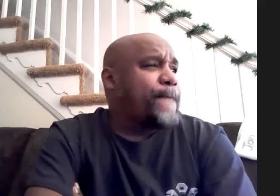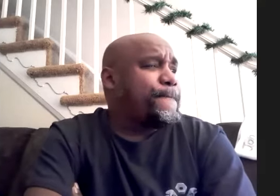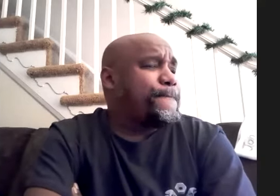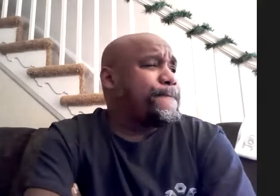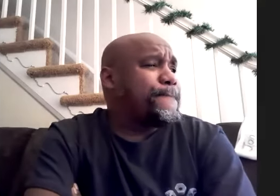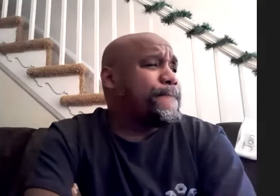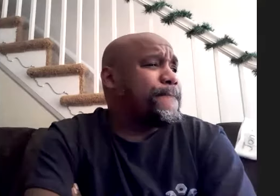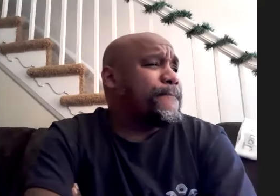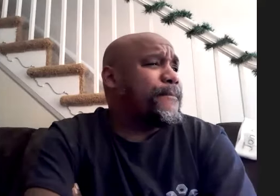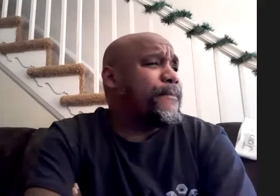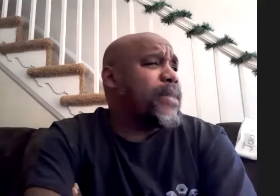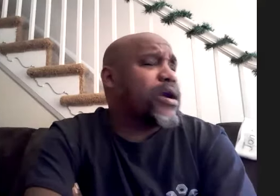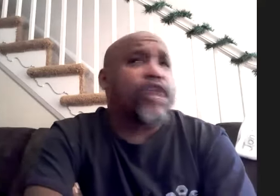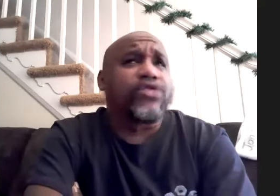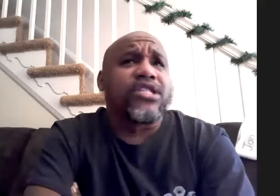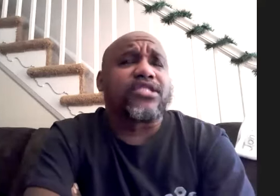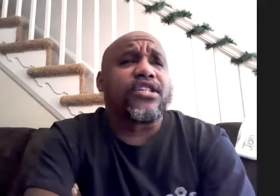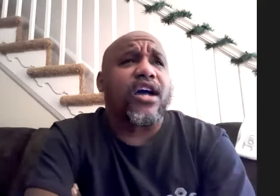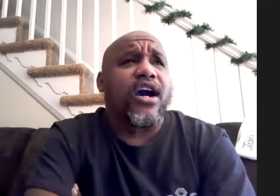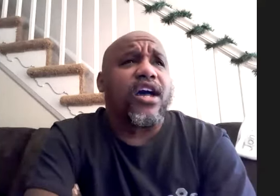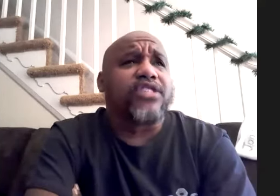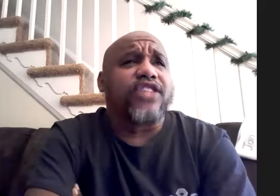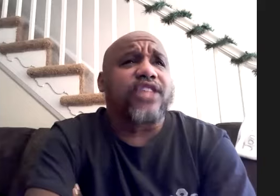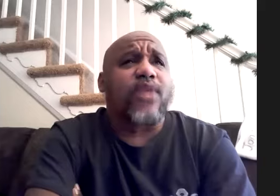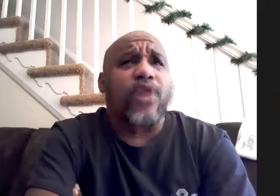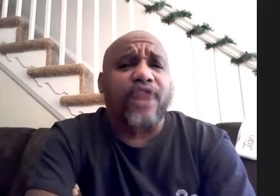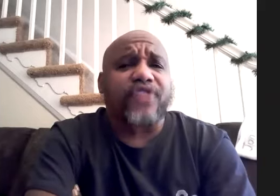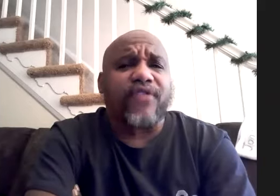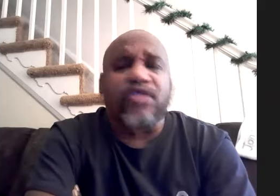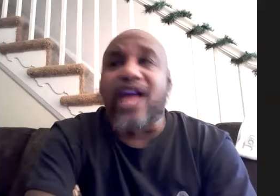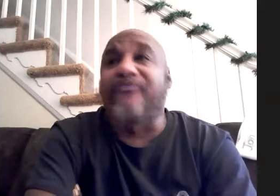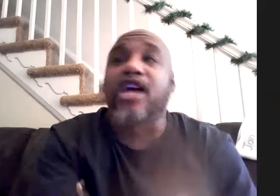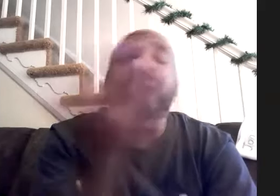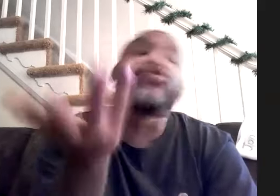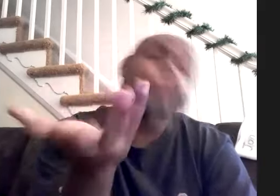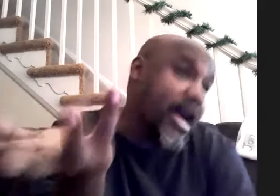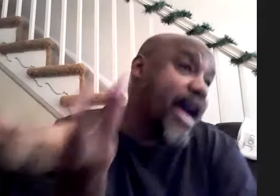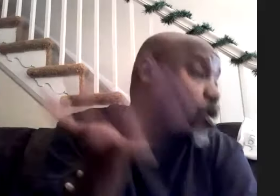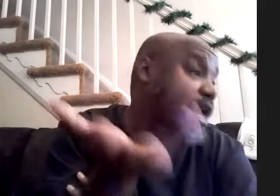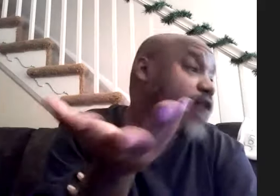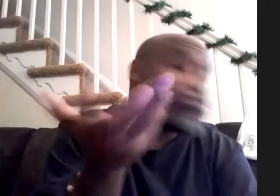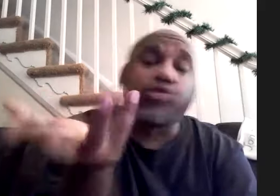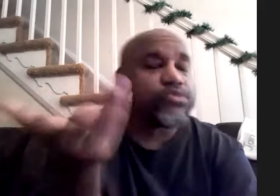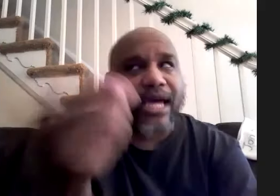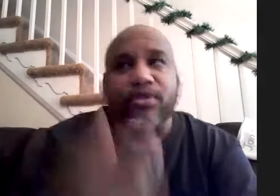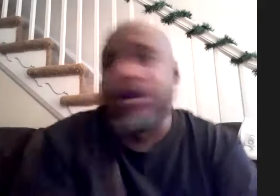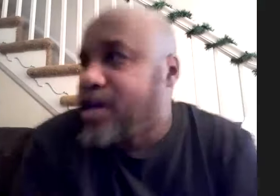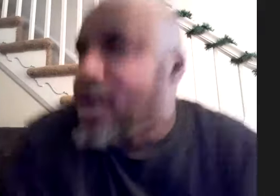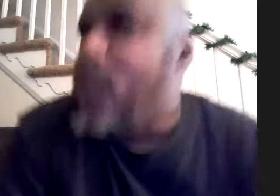color and lesson uh does like one-offs every year laughing colors the guy will count well will